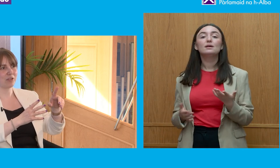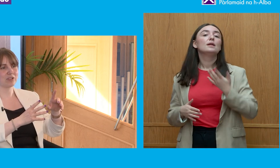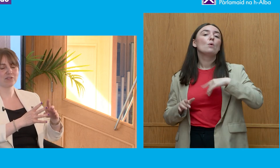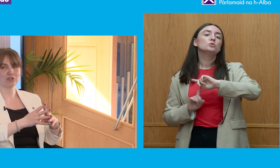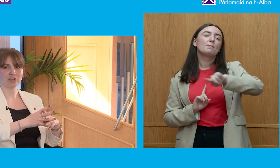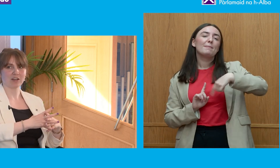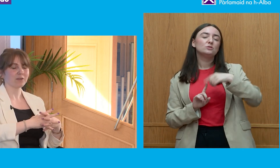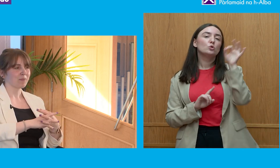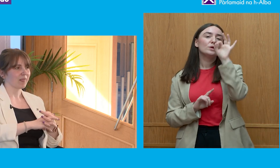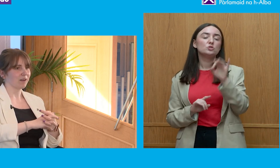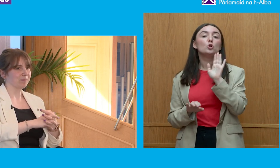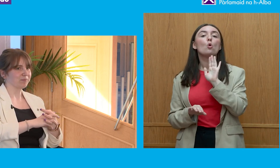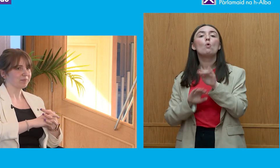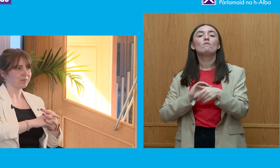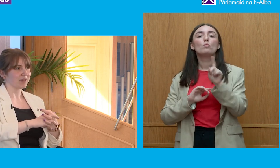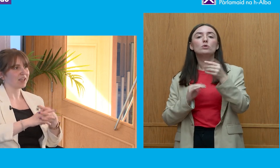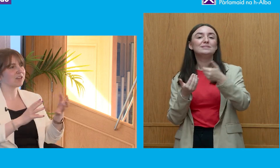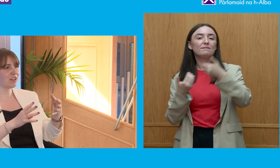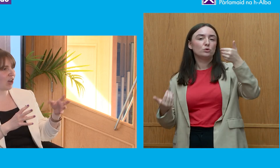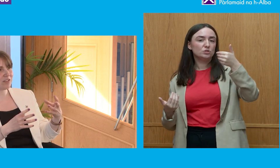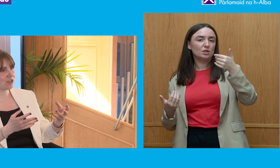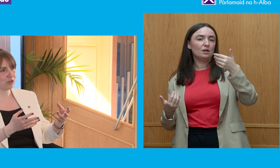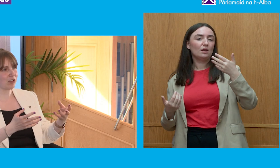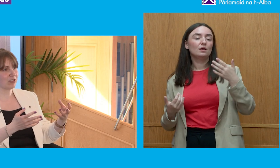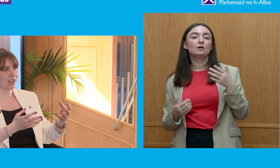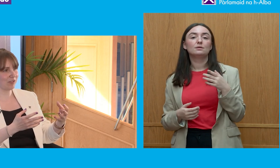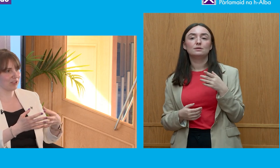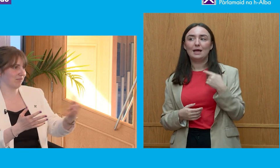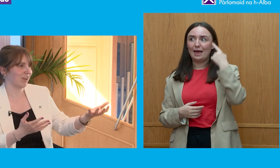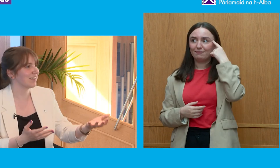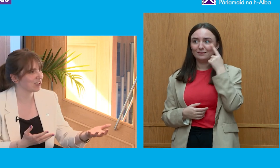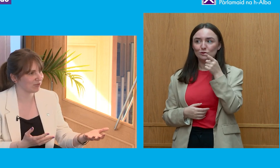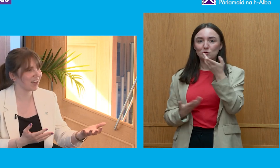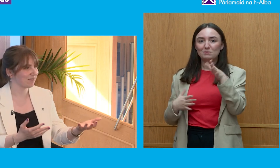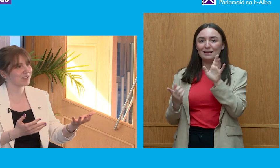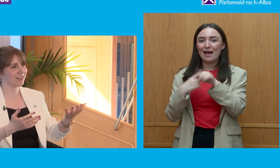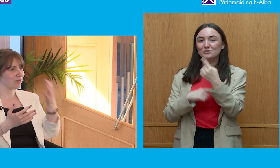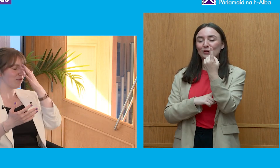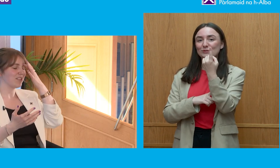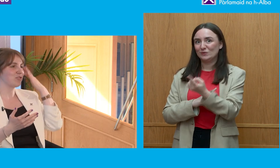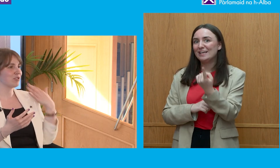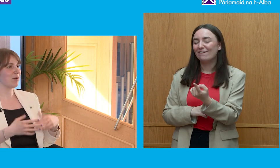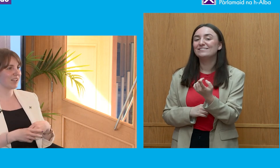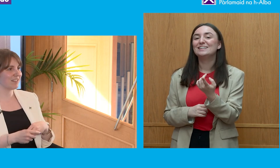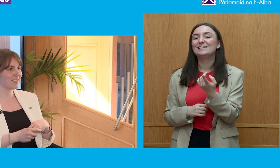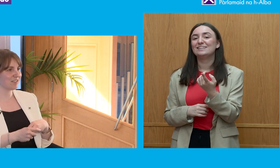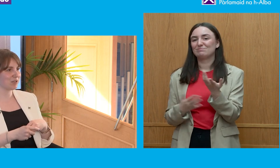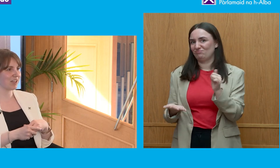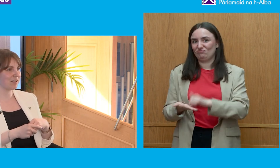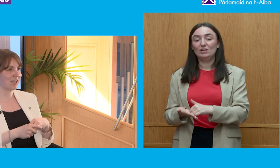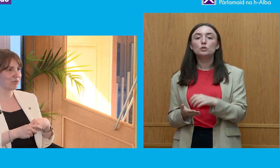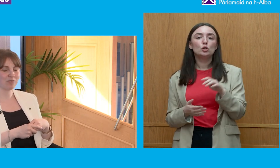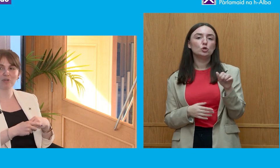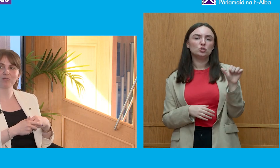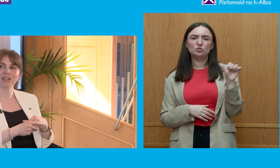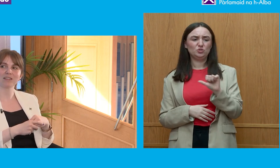around devolution I kind of think you answered your own question like if you're right but yeah that obviously we shouldn't replicate the system